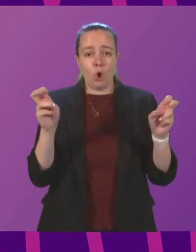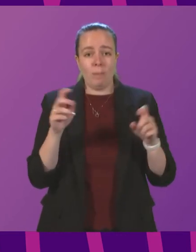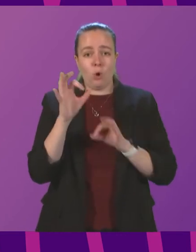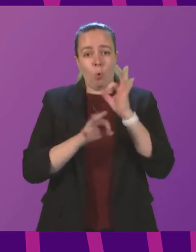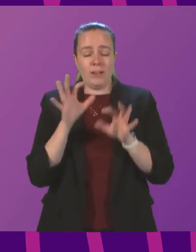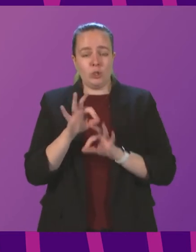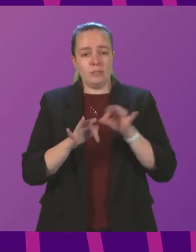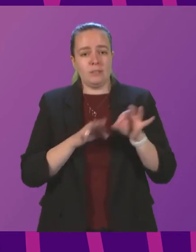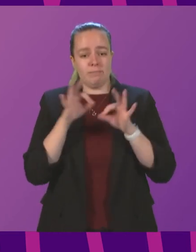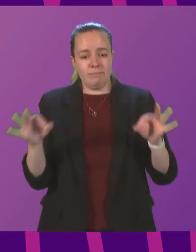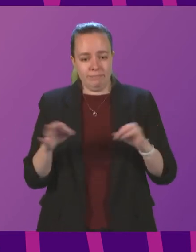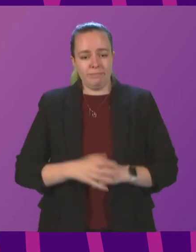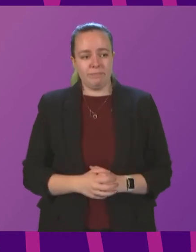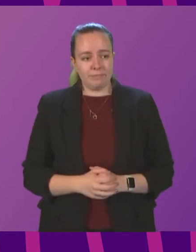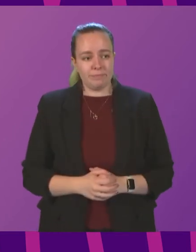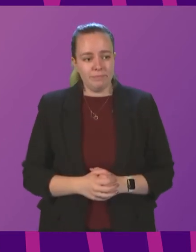questions.